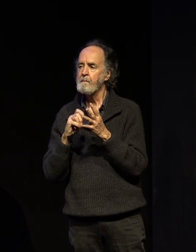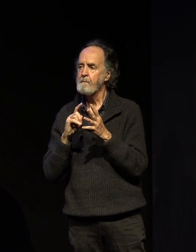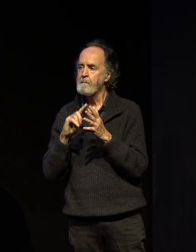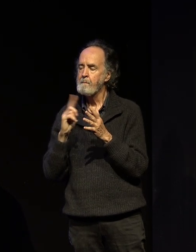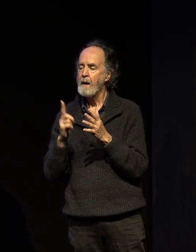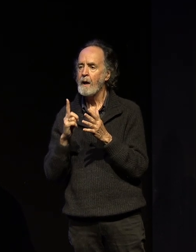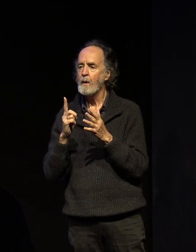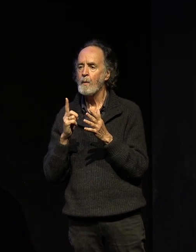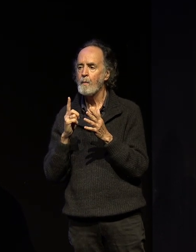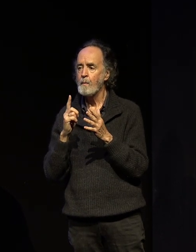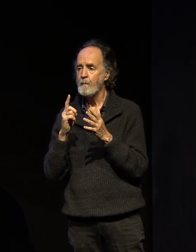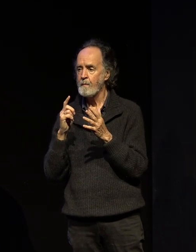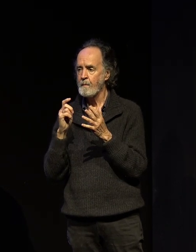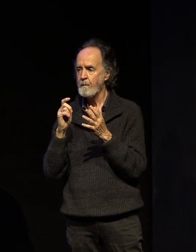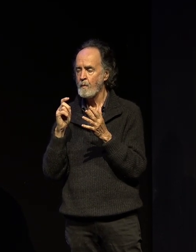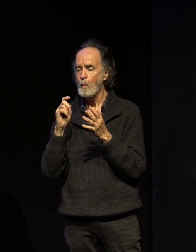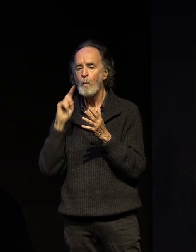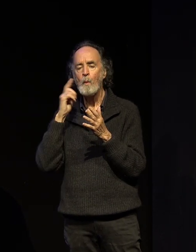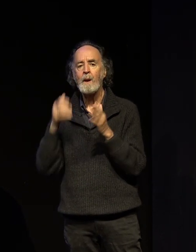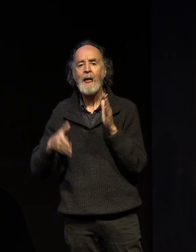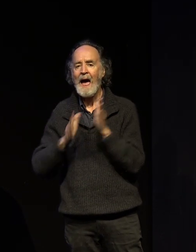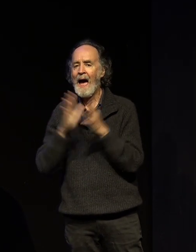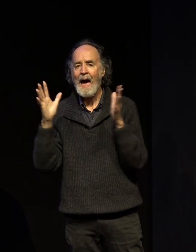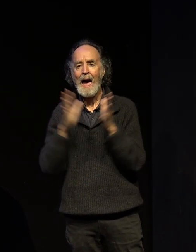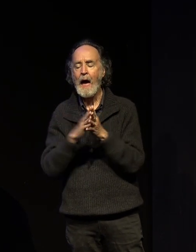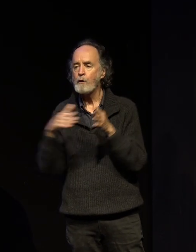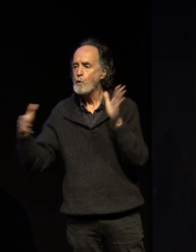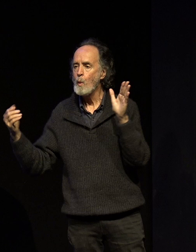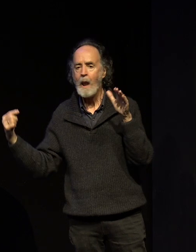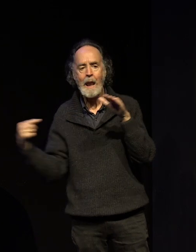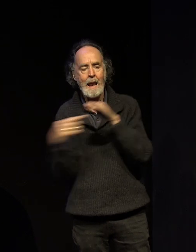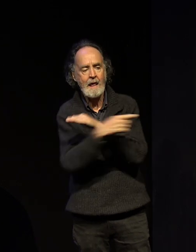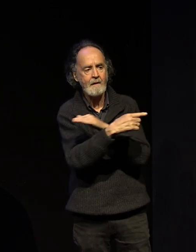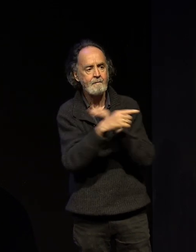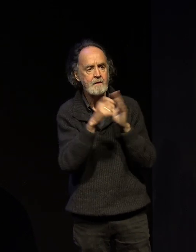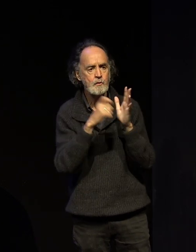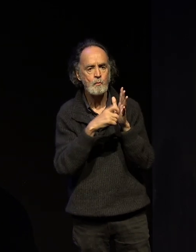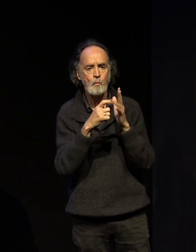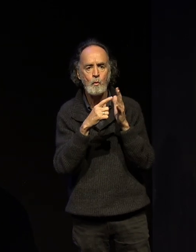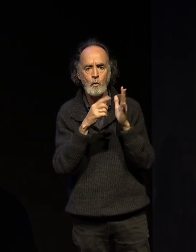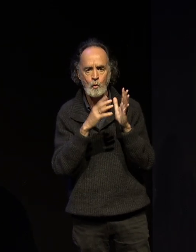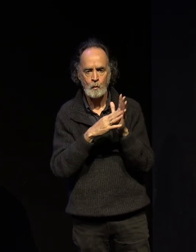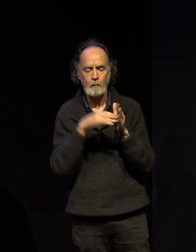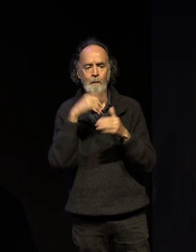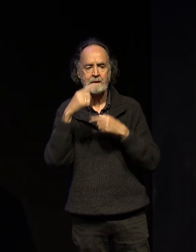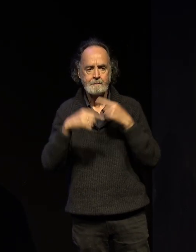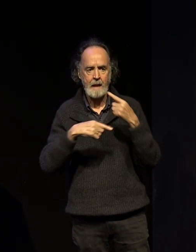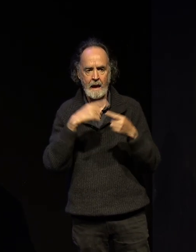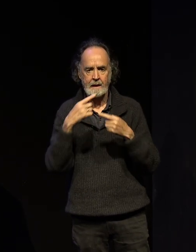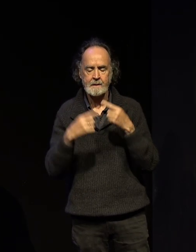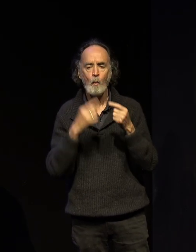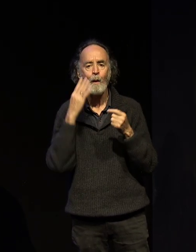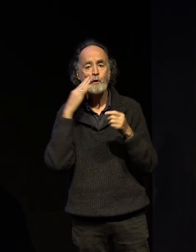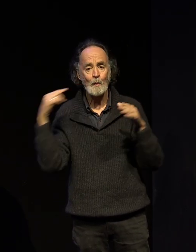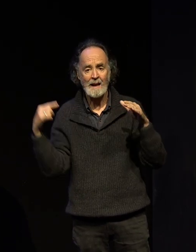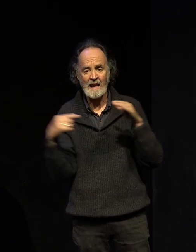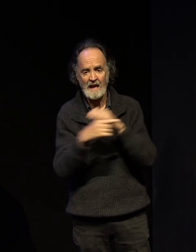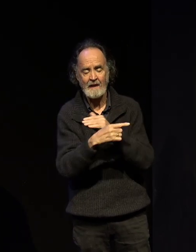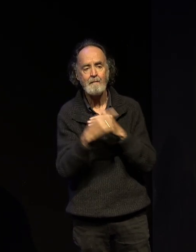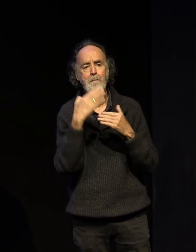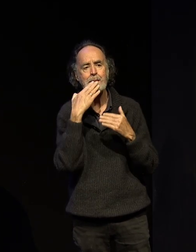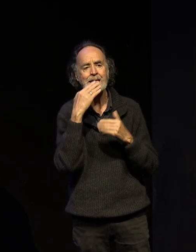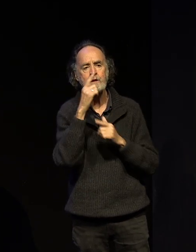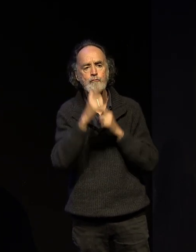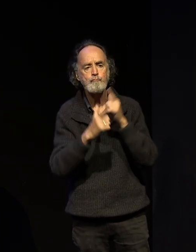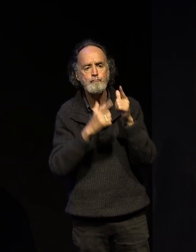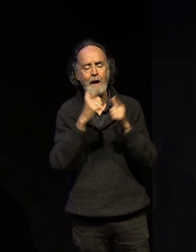leave in sections if that's okay to avoid any congestion and things like that but as you leave tonight please travel home